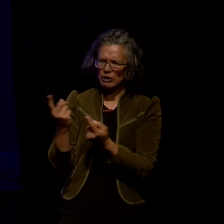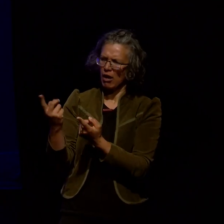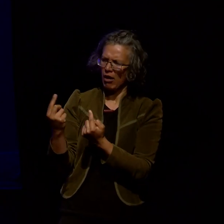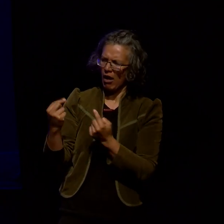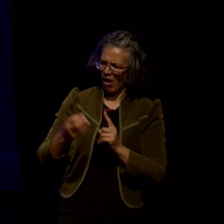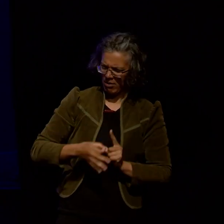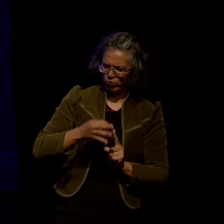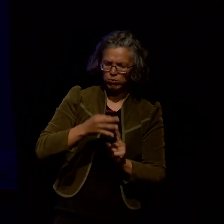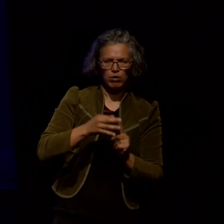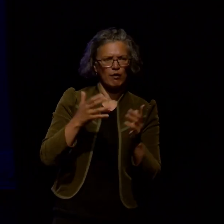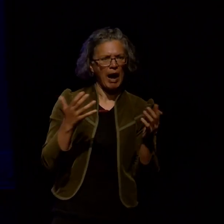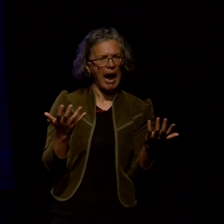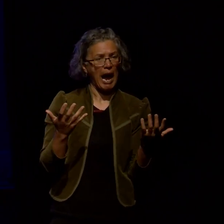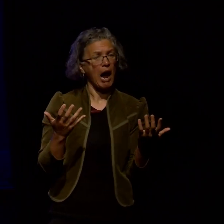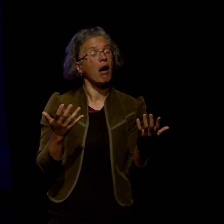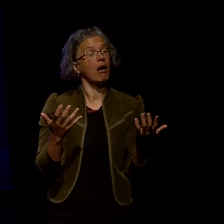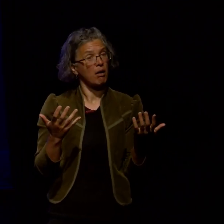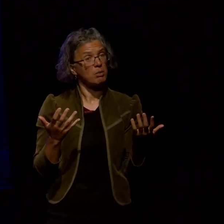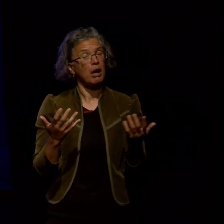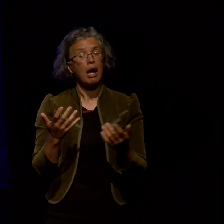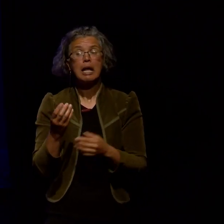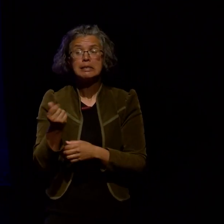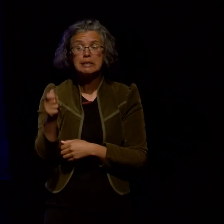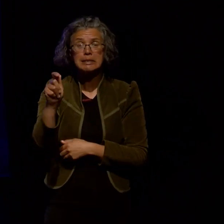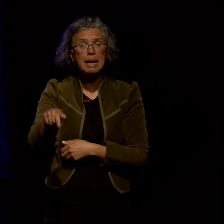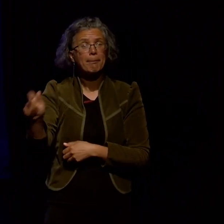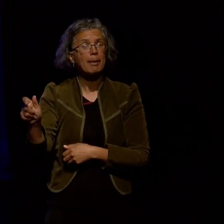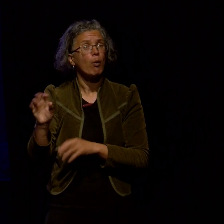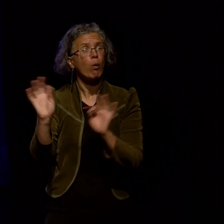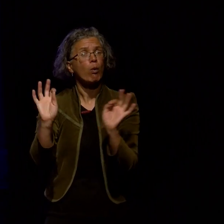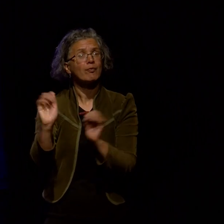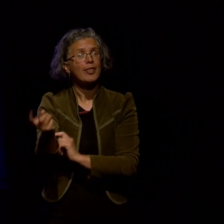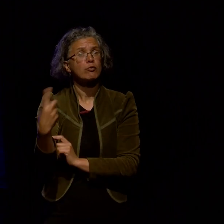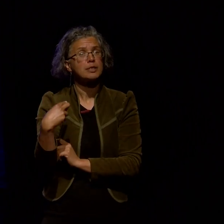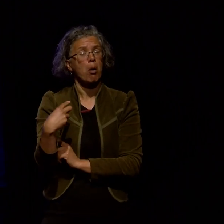the work and sure a few people didn't respond but that was totally fine